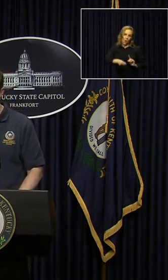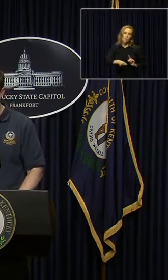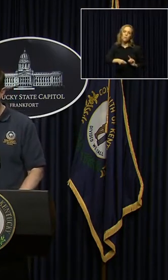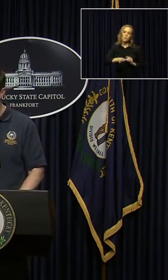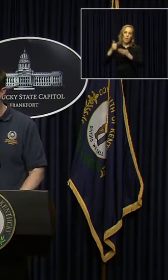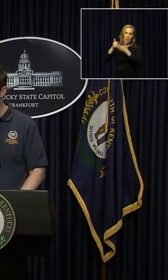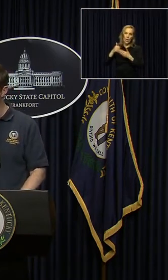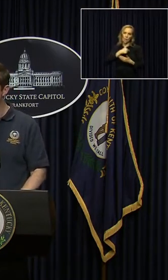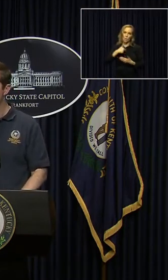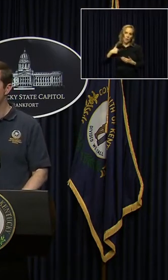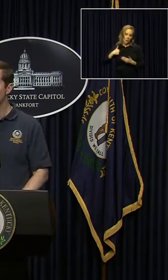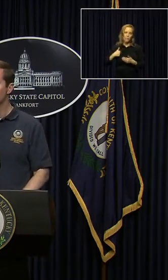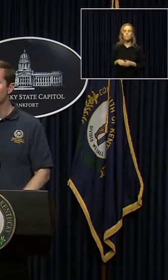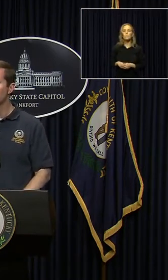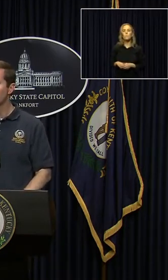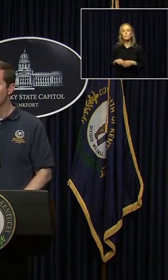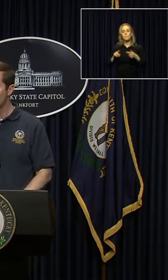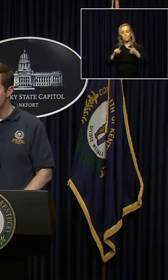Second.